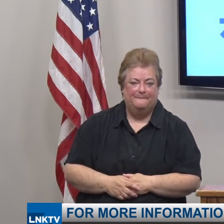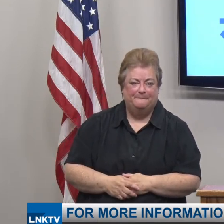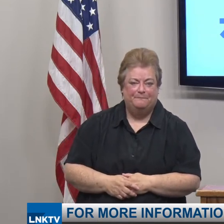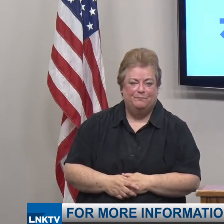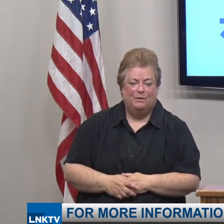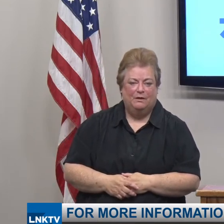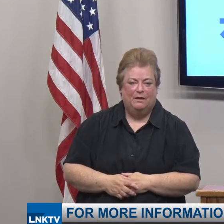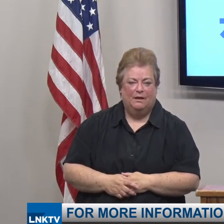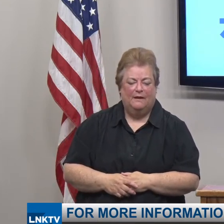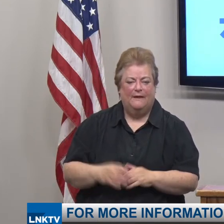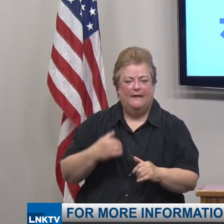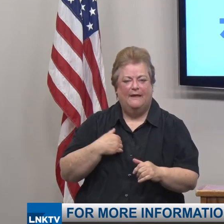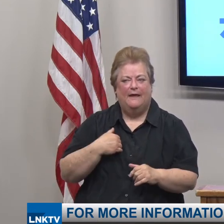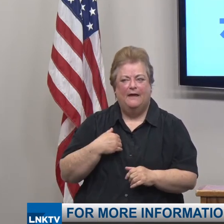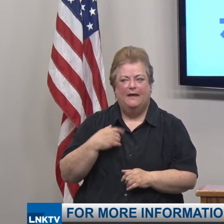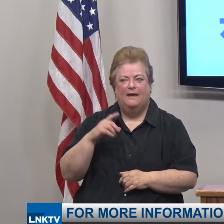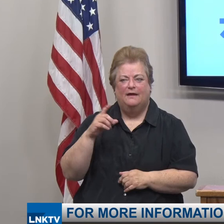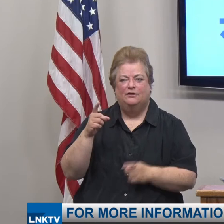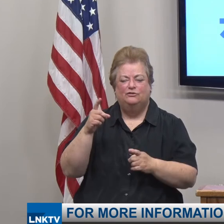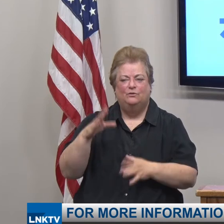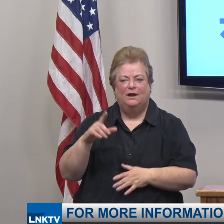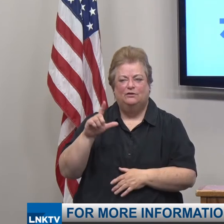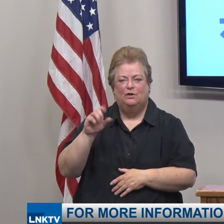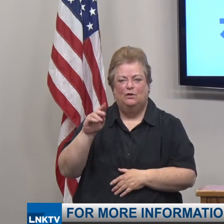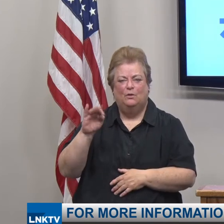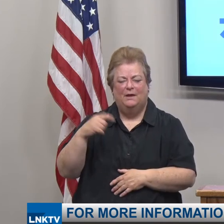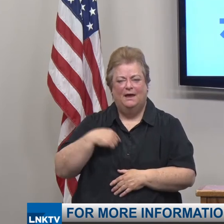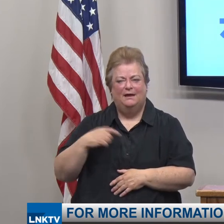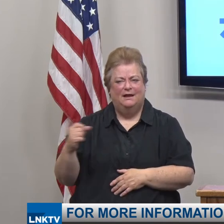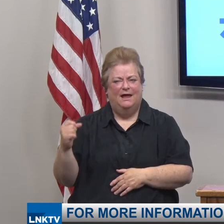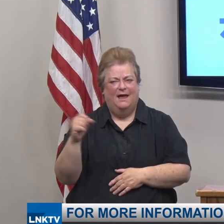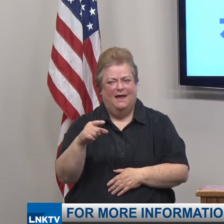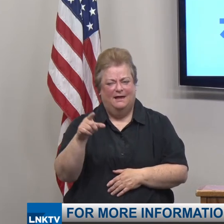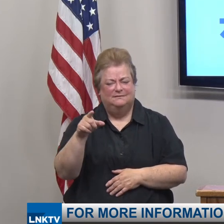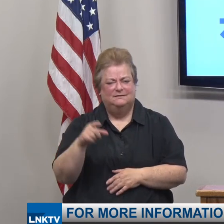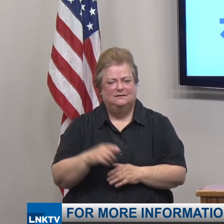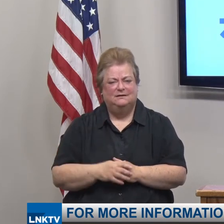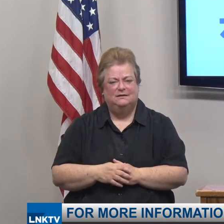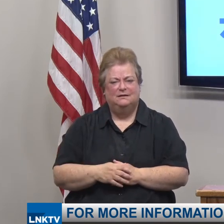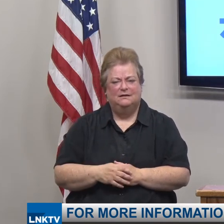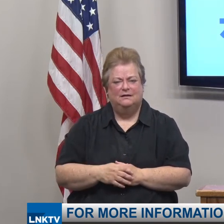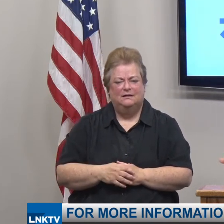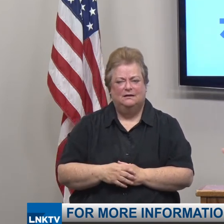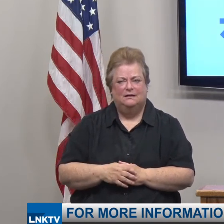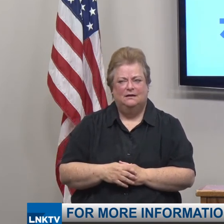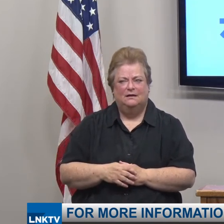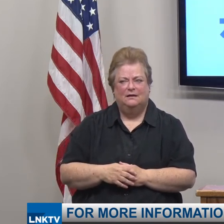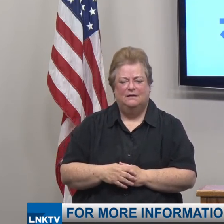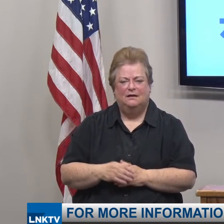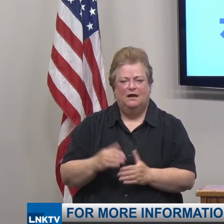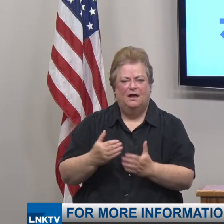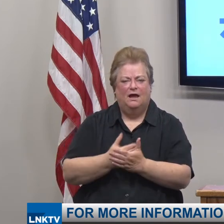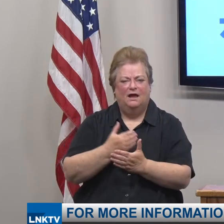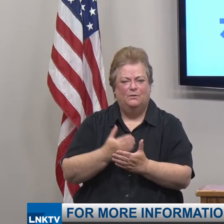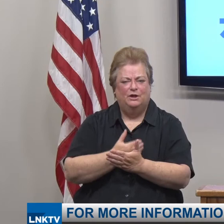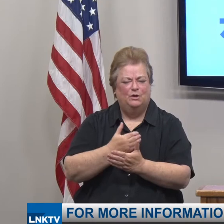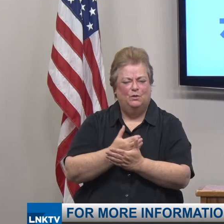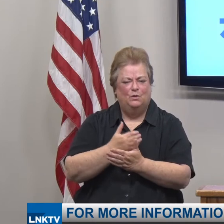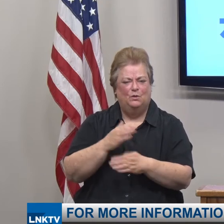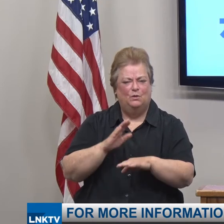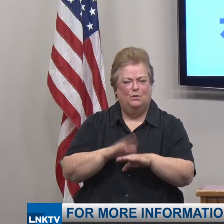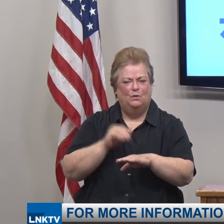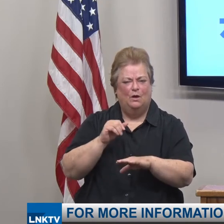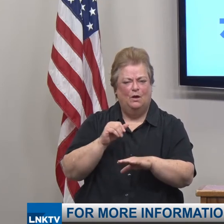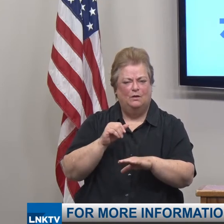And director Lopez, I was wondering if I could just ask you a quick question about, you know, there's been a renewed, I guess, call possibly